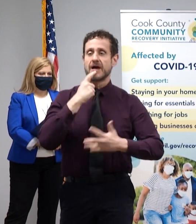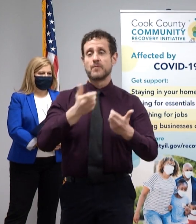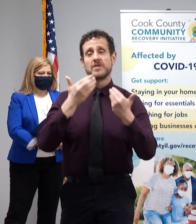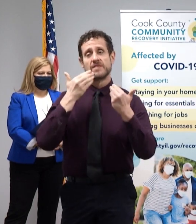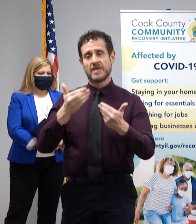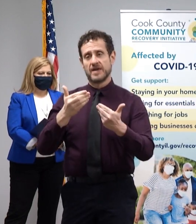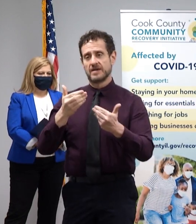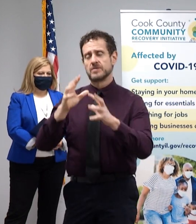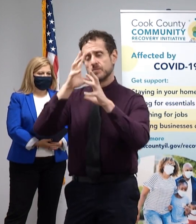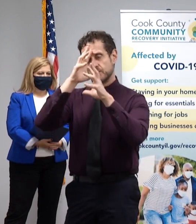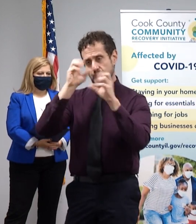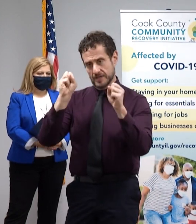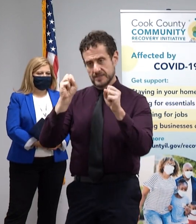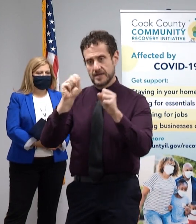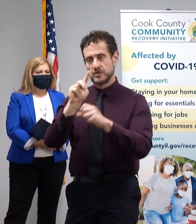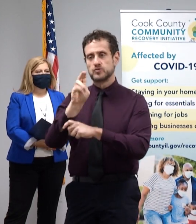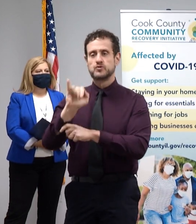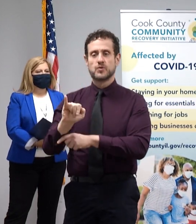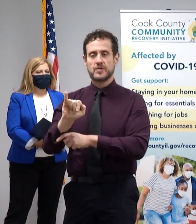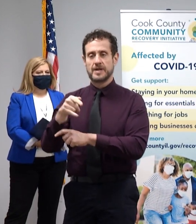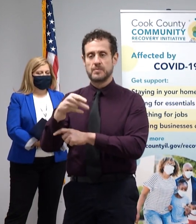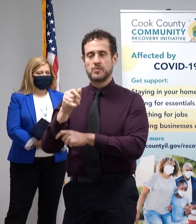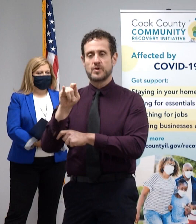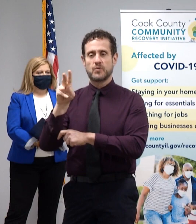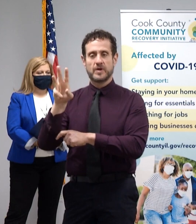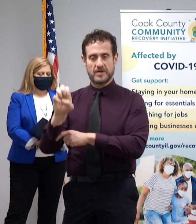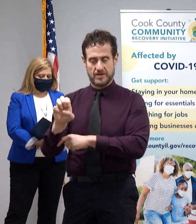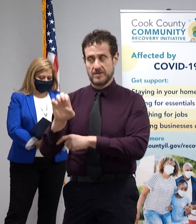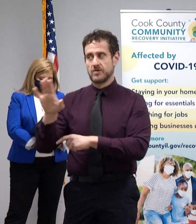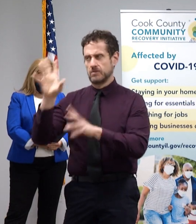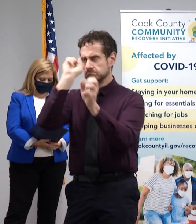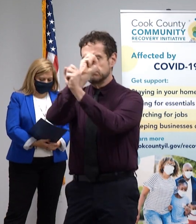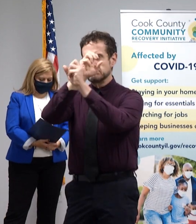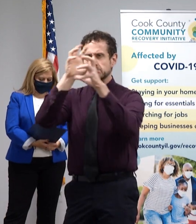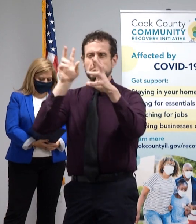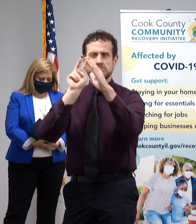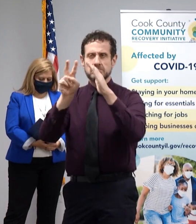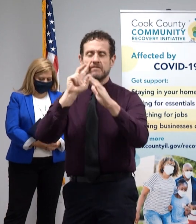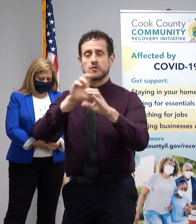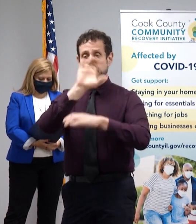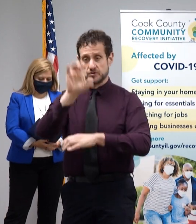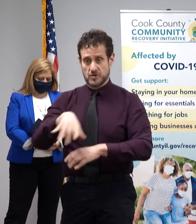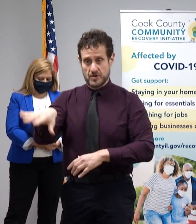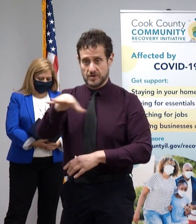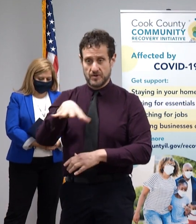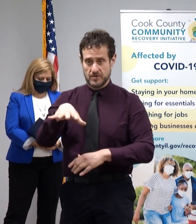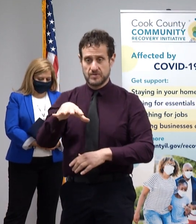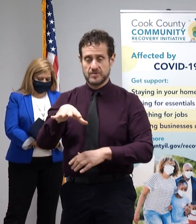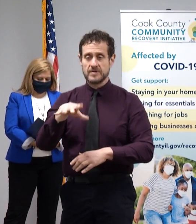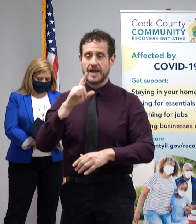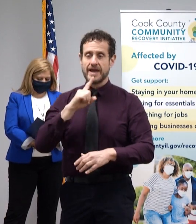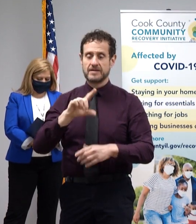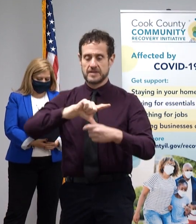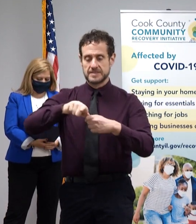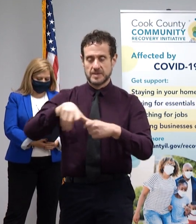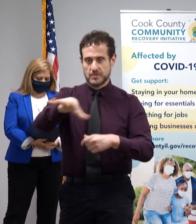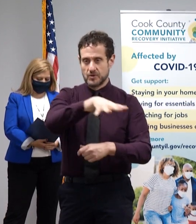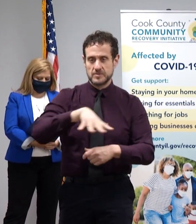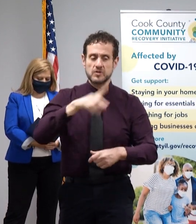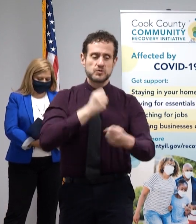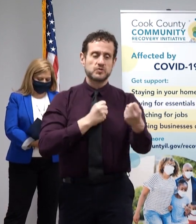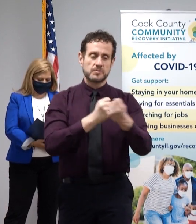to President Tony Preckwinkle and her vision for Chicagoland that supports its residents and ensures